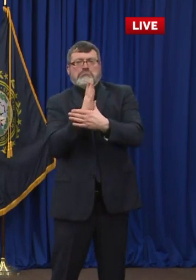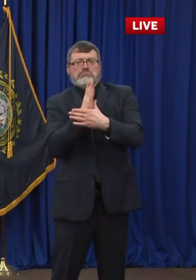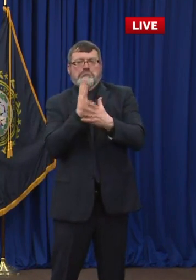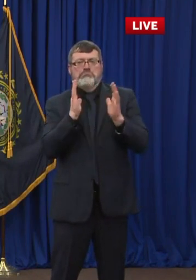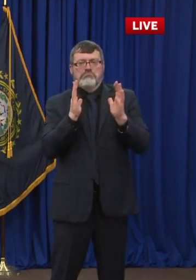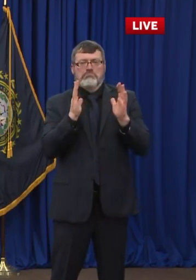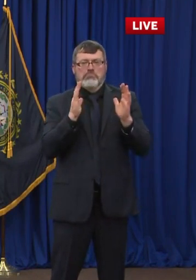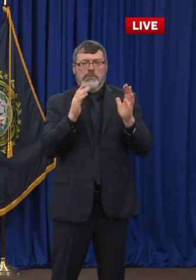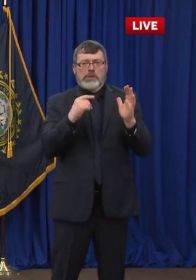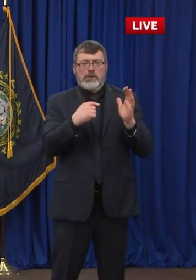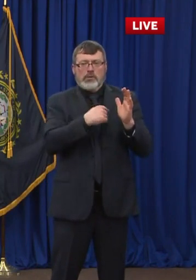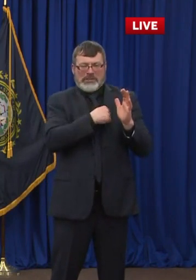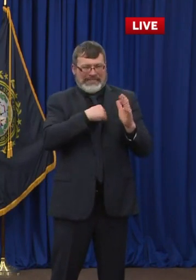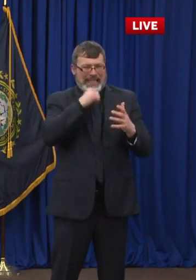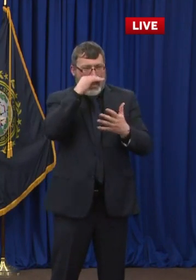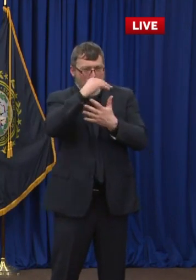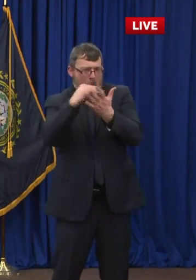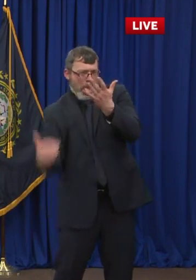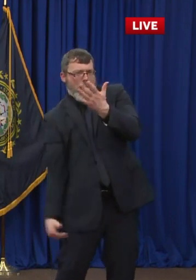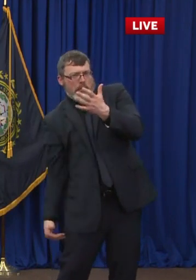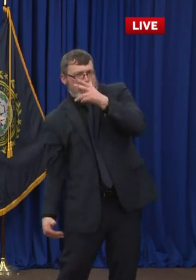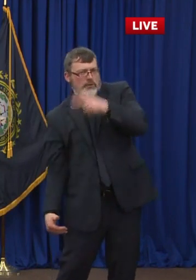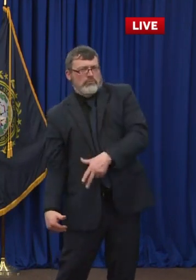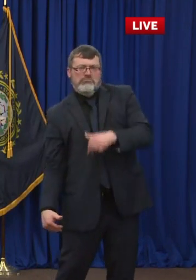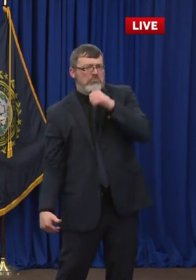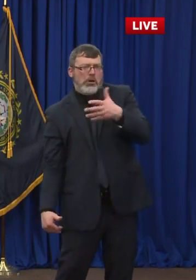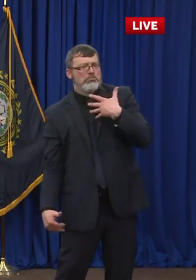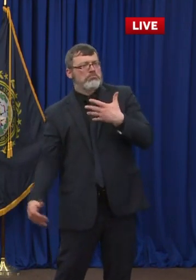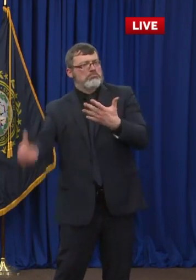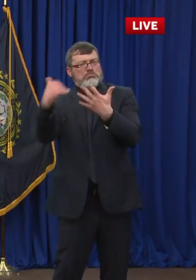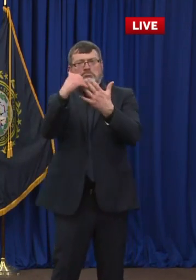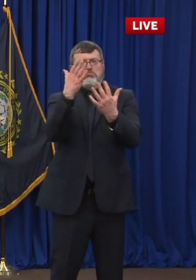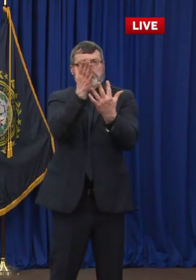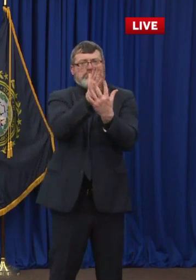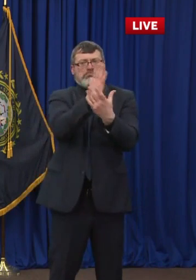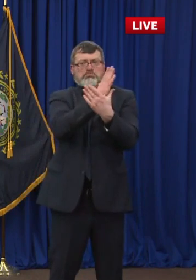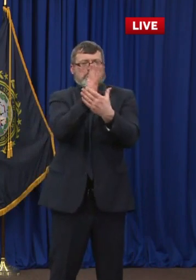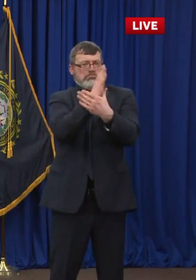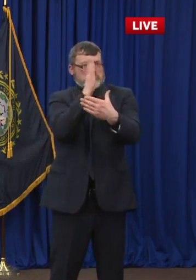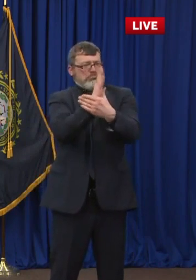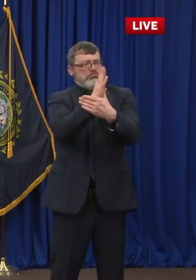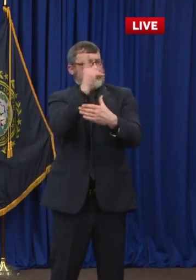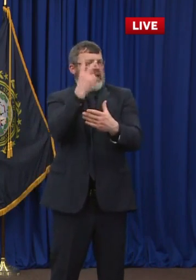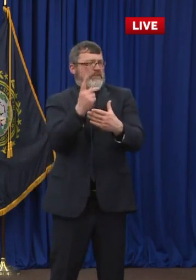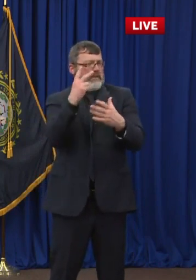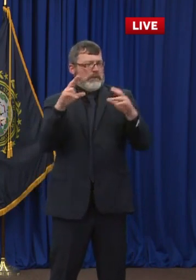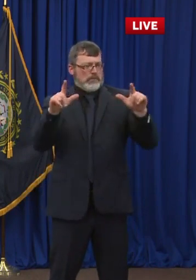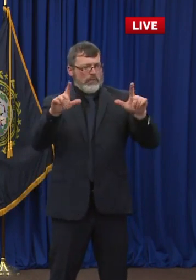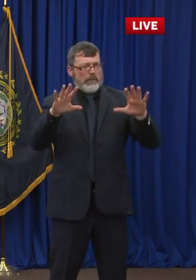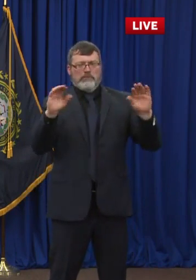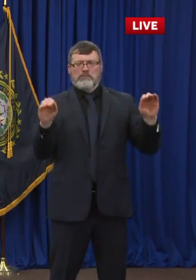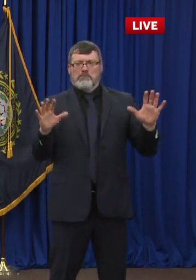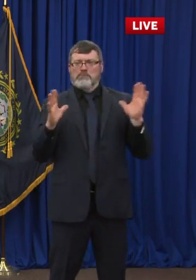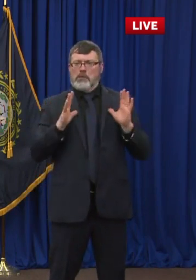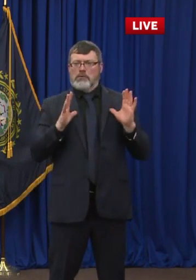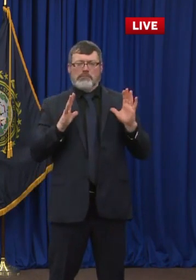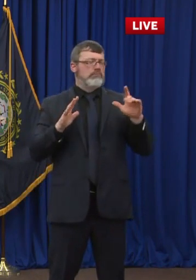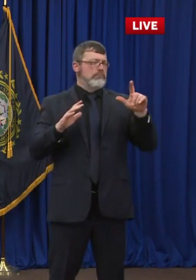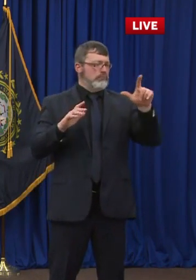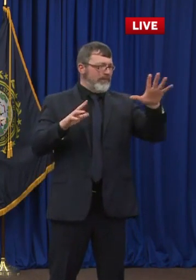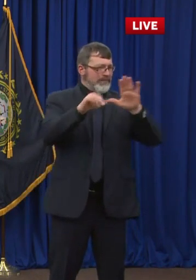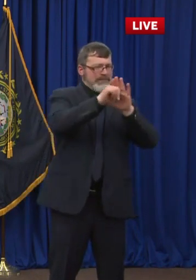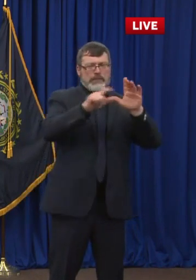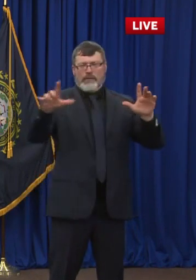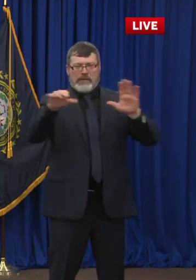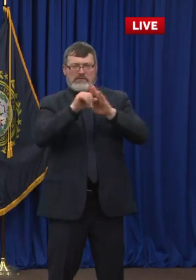48th. I can I can promise you that our system has just been working way too well. You know, and the numbers bear that out to be sure. In